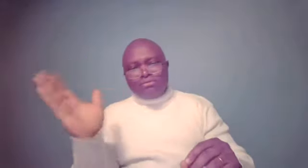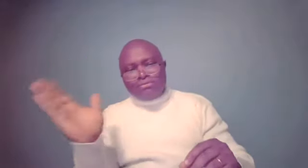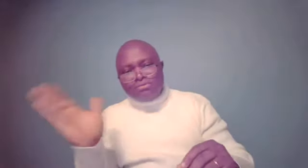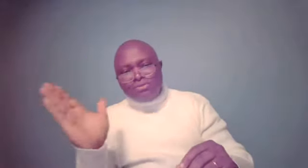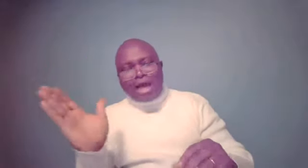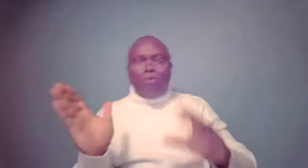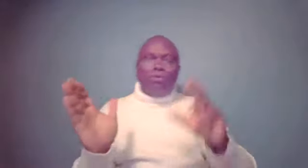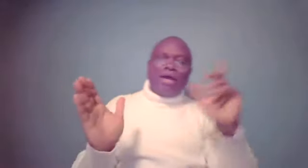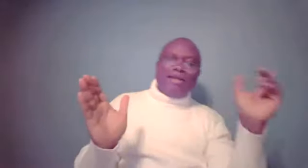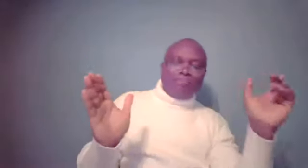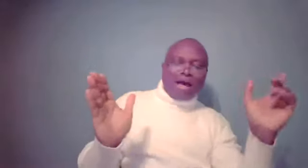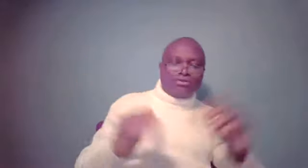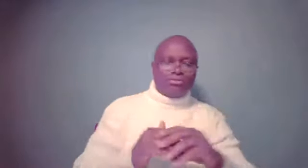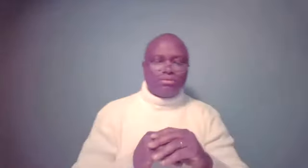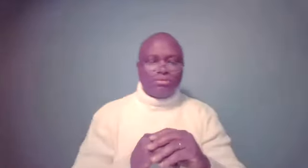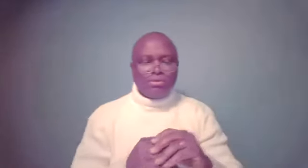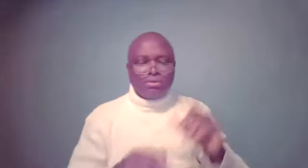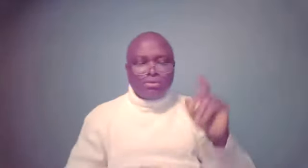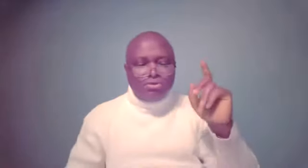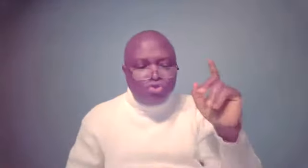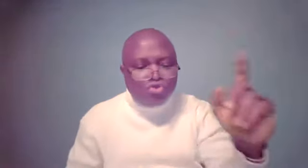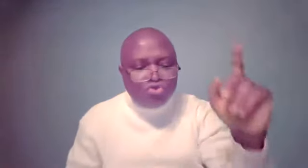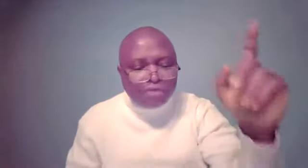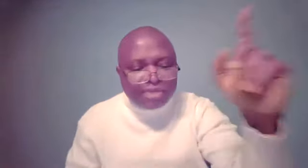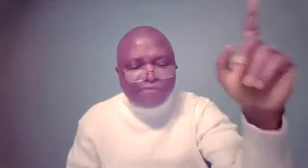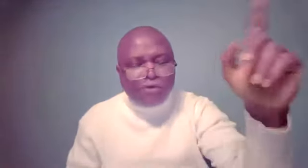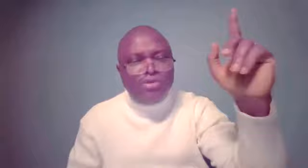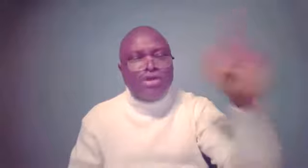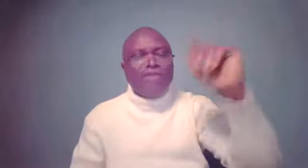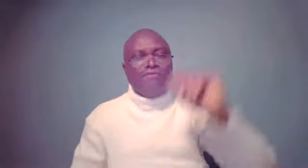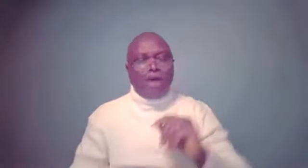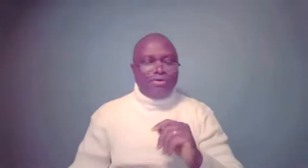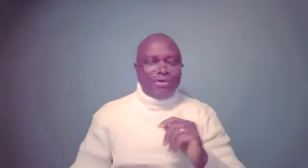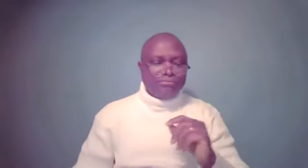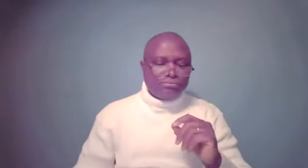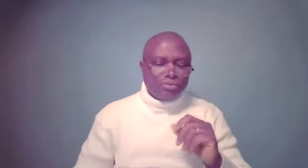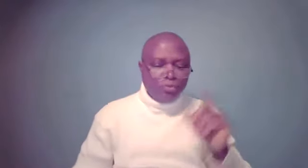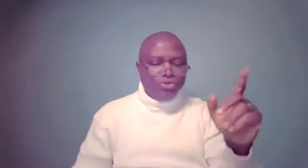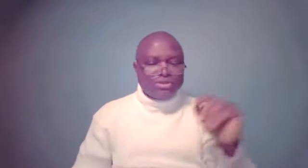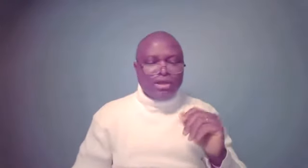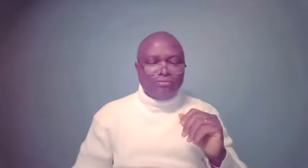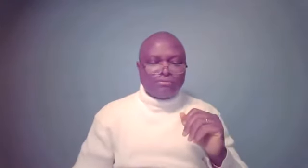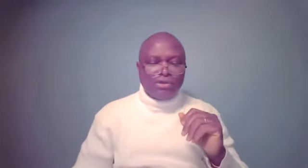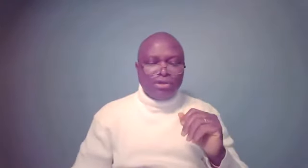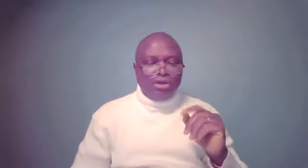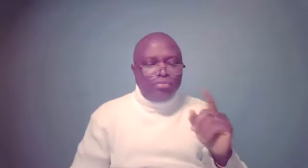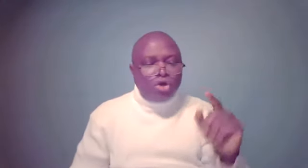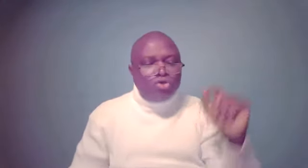Now and the past. Do not therefore be grieved or angry with yourself. Because,